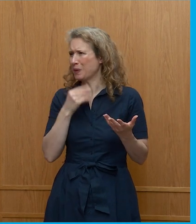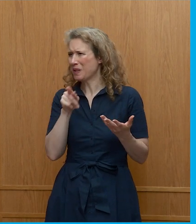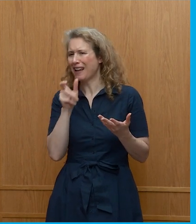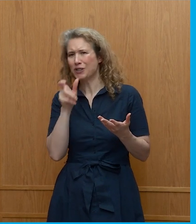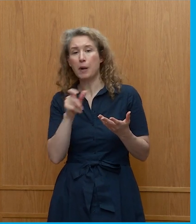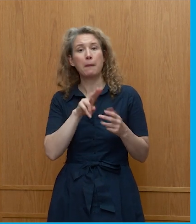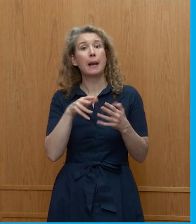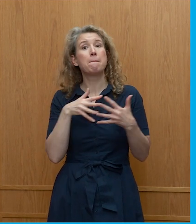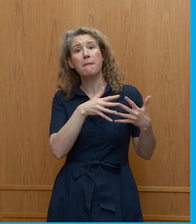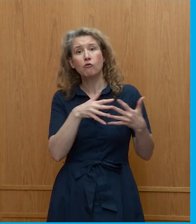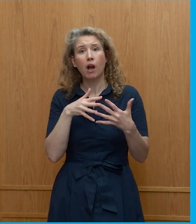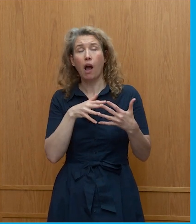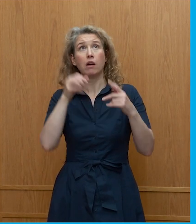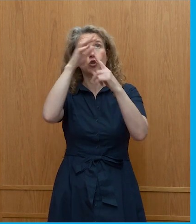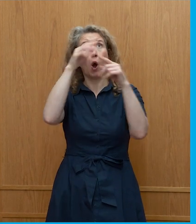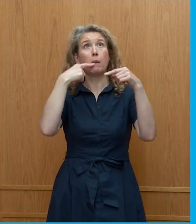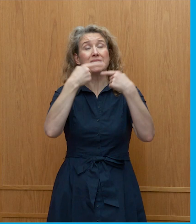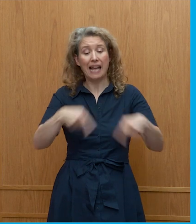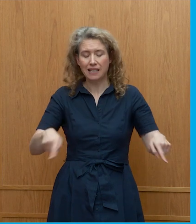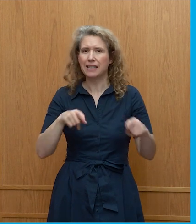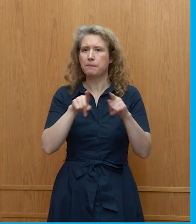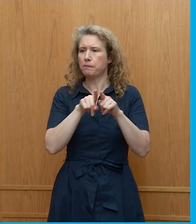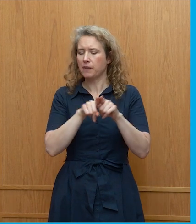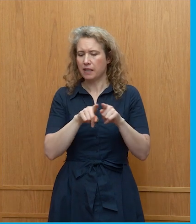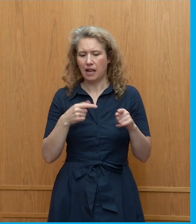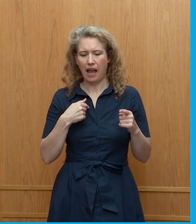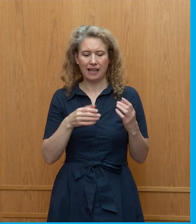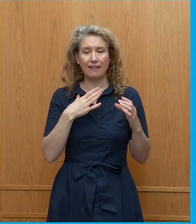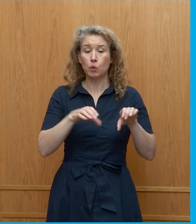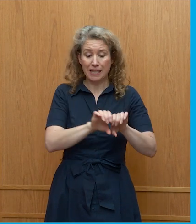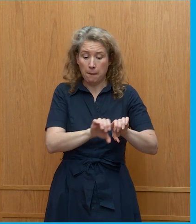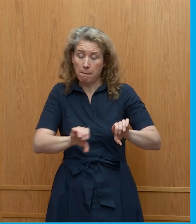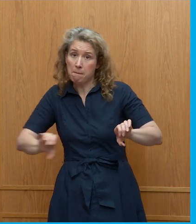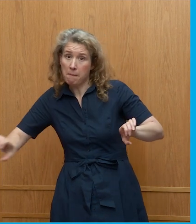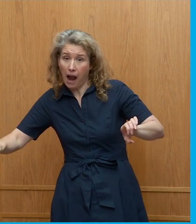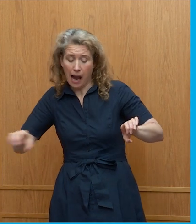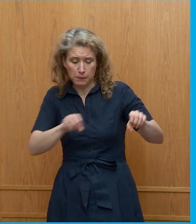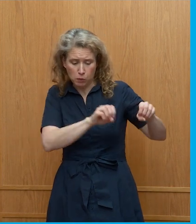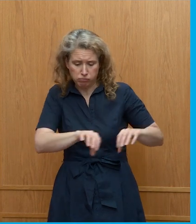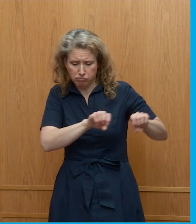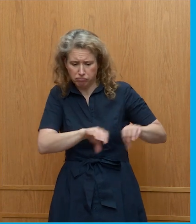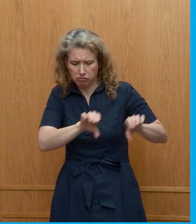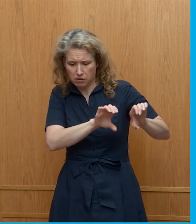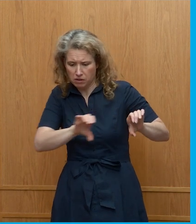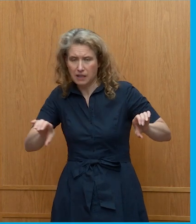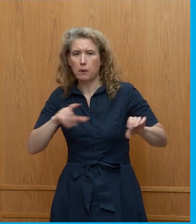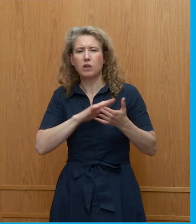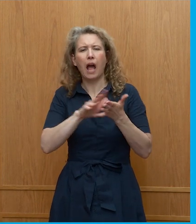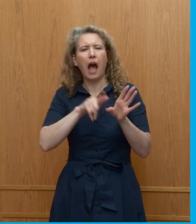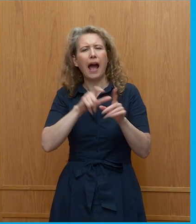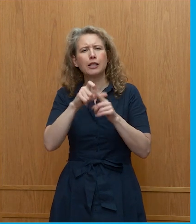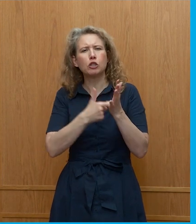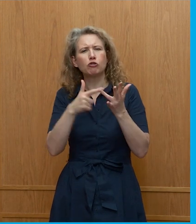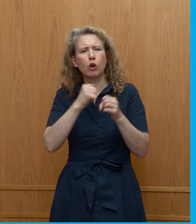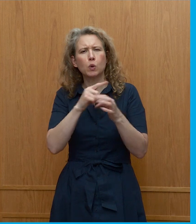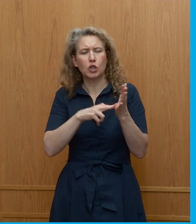in America, it's like if you need a pipeline to move ammonia because that's how you actually move hydrogen if you're trying to